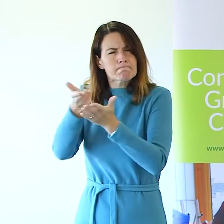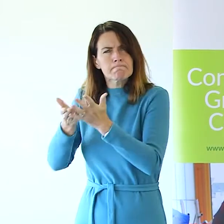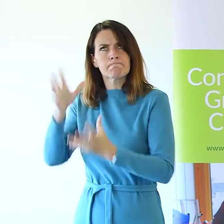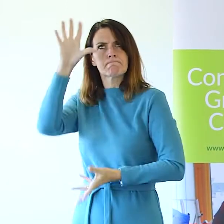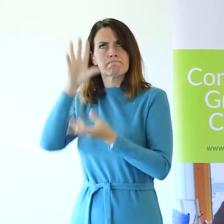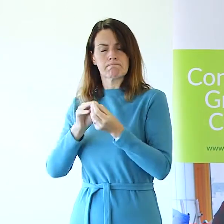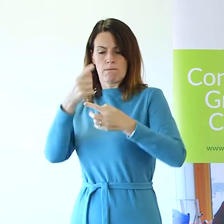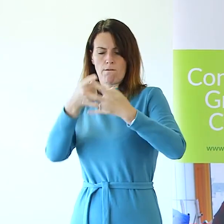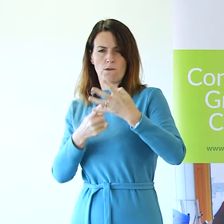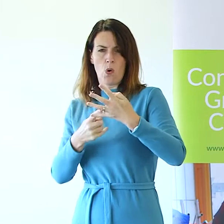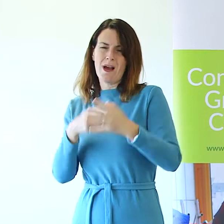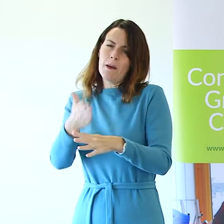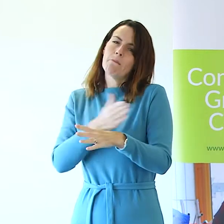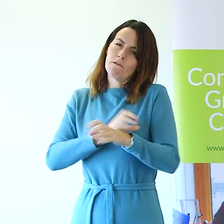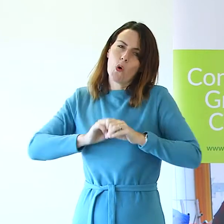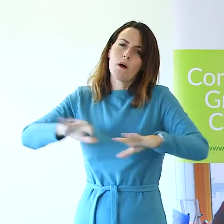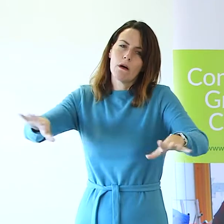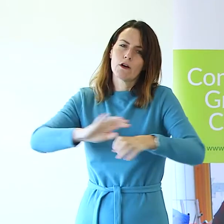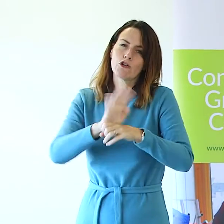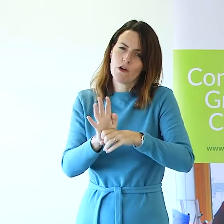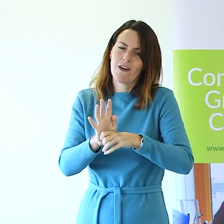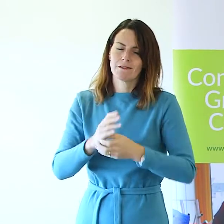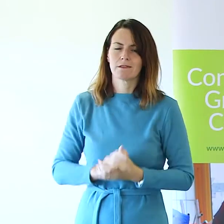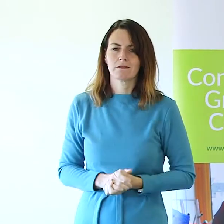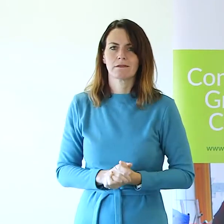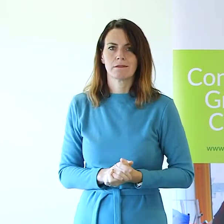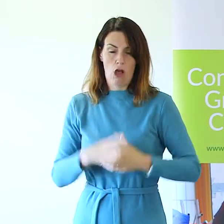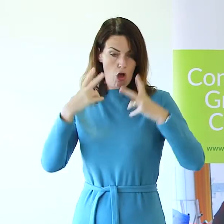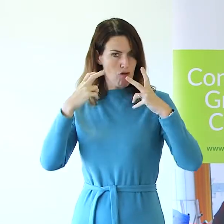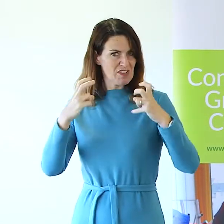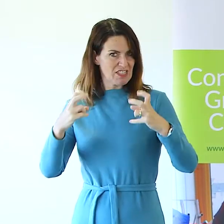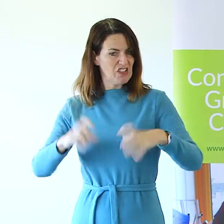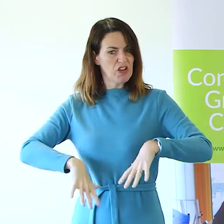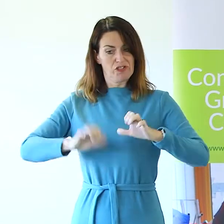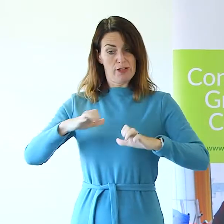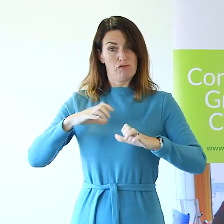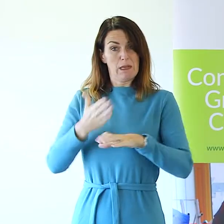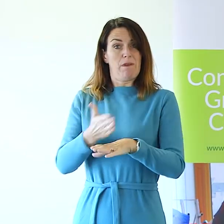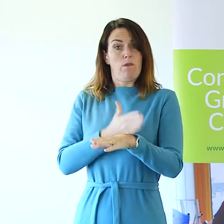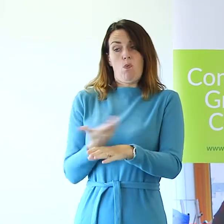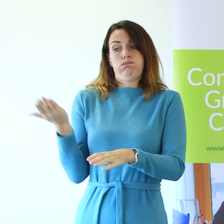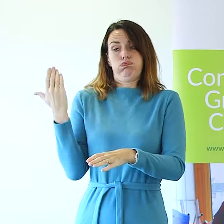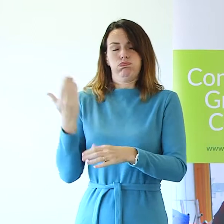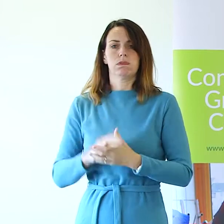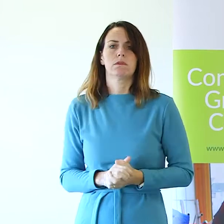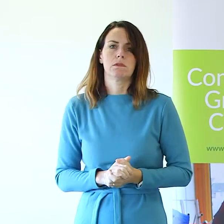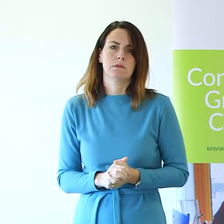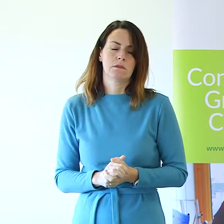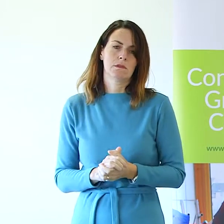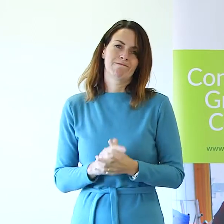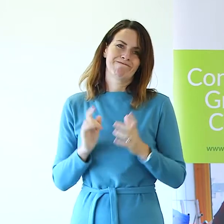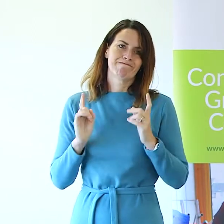the pandemic started and the research was already well underway. However